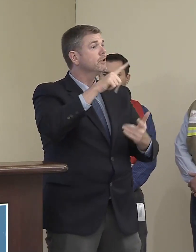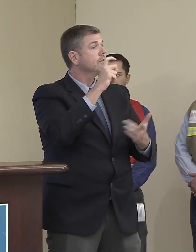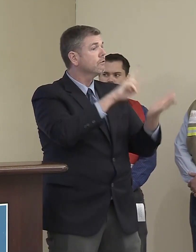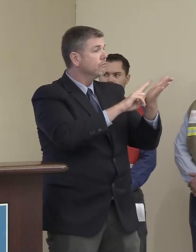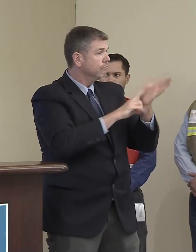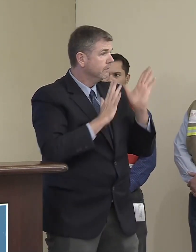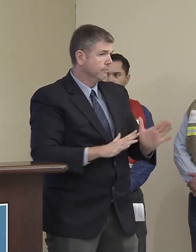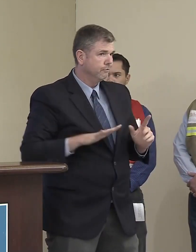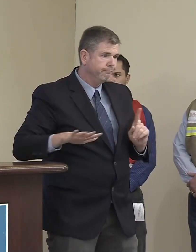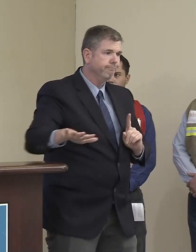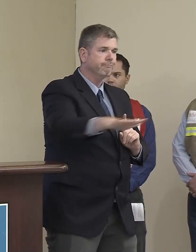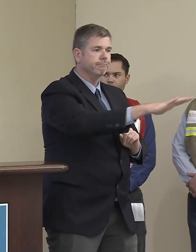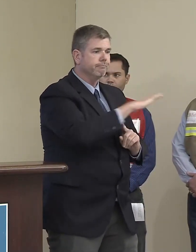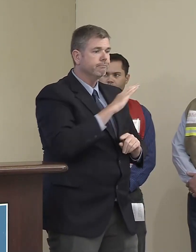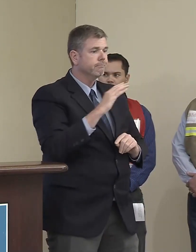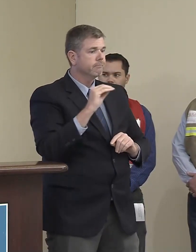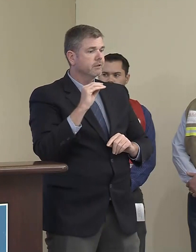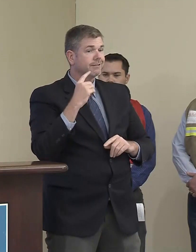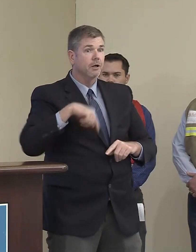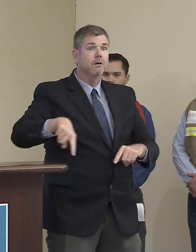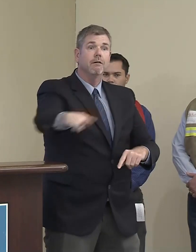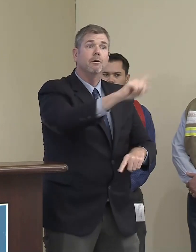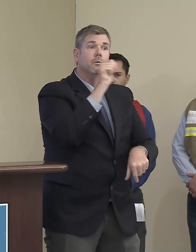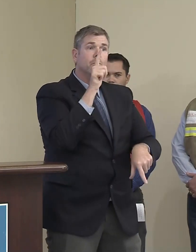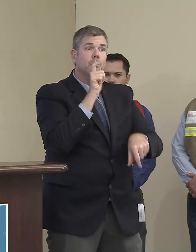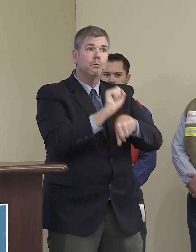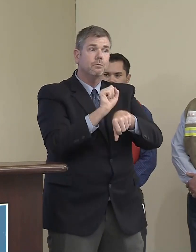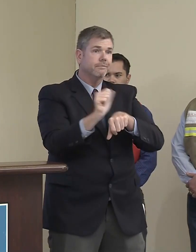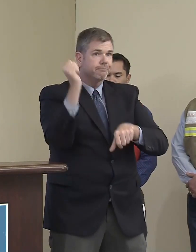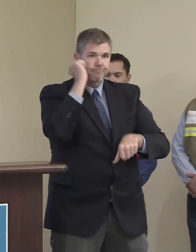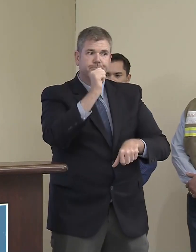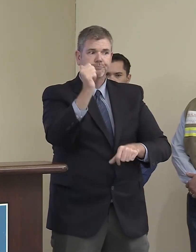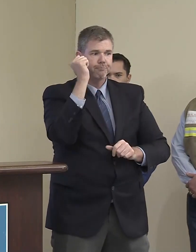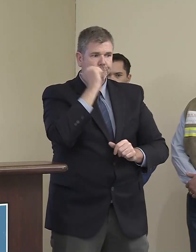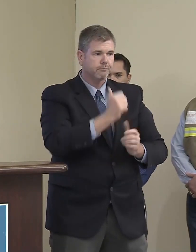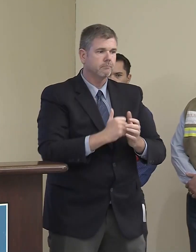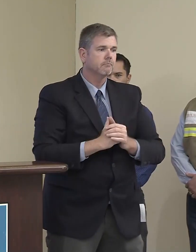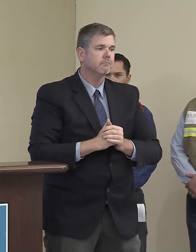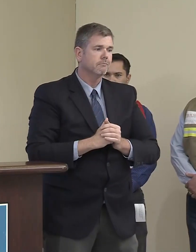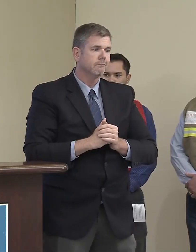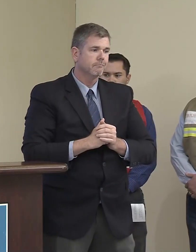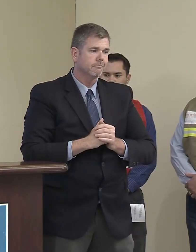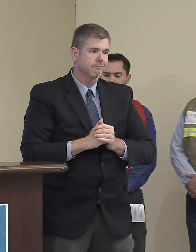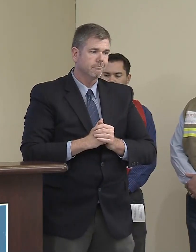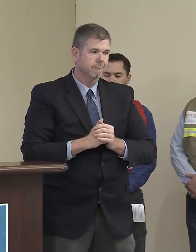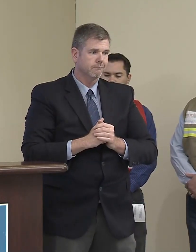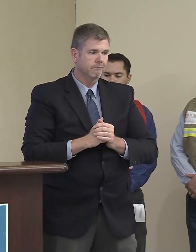who are now out in the field preparing to do the hard work of inspecting our system and restoring power.